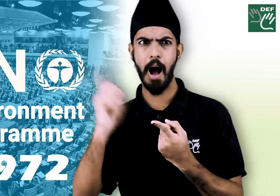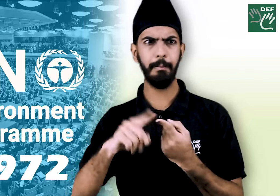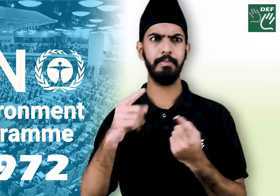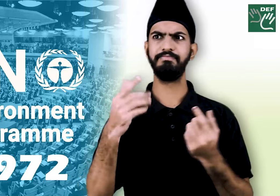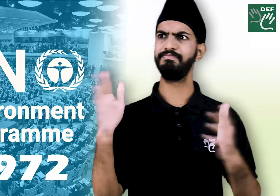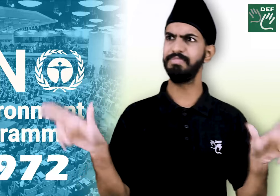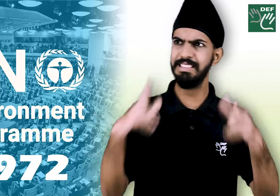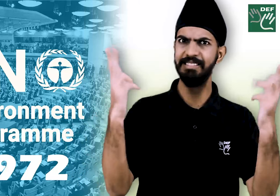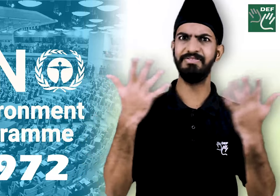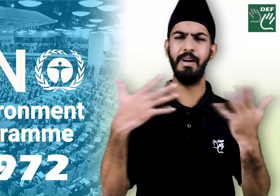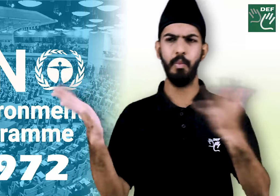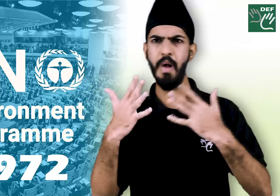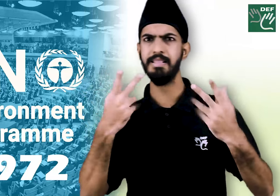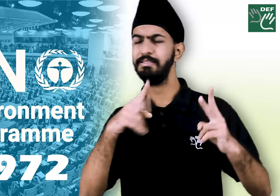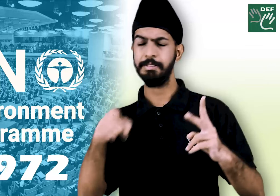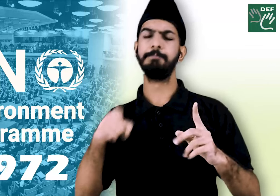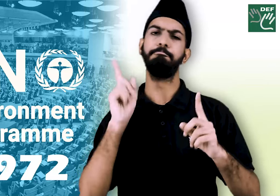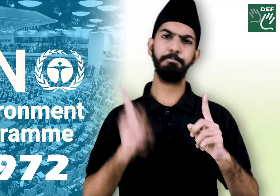actions and spreading awareness.